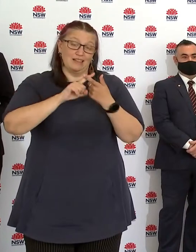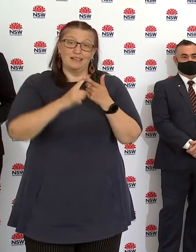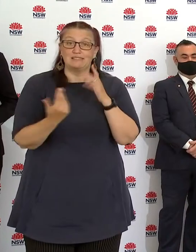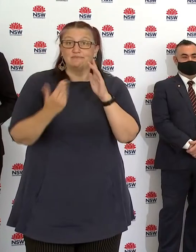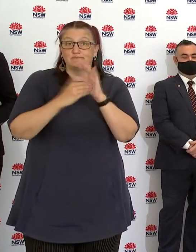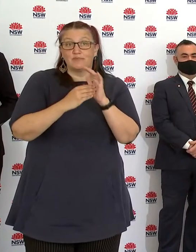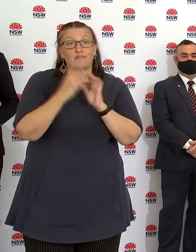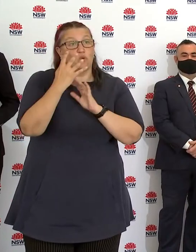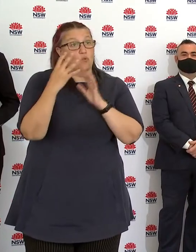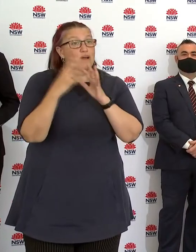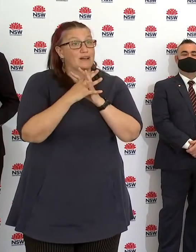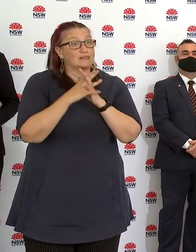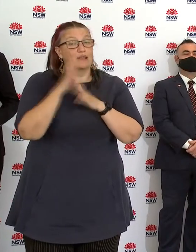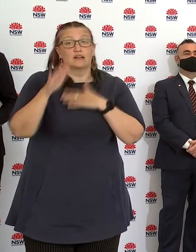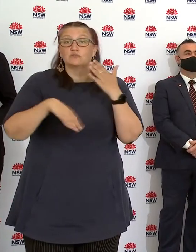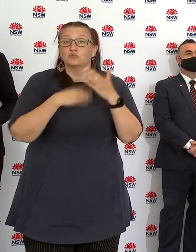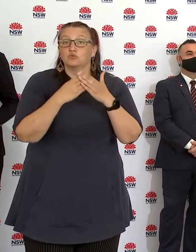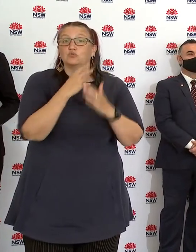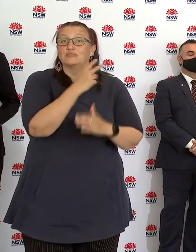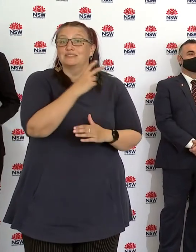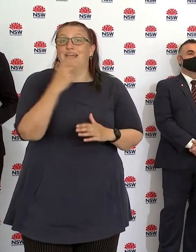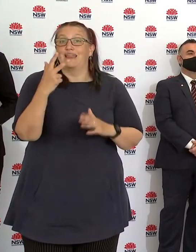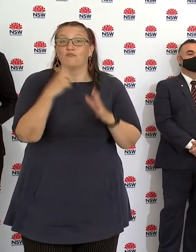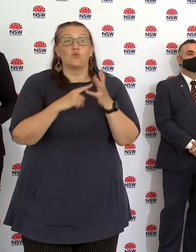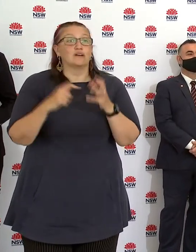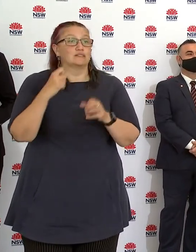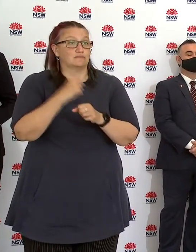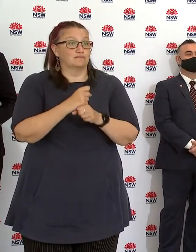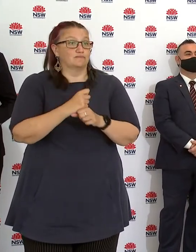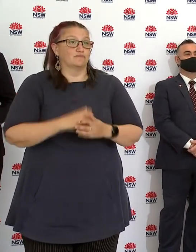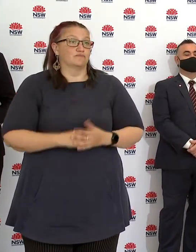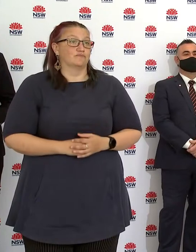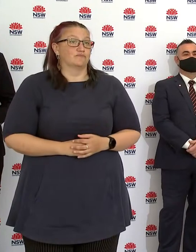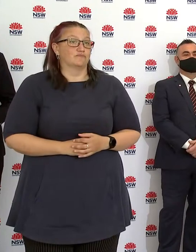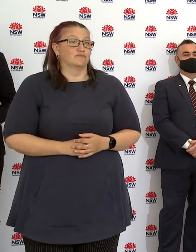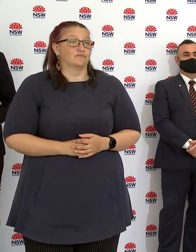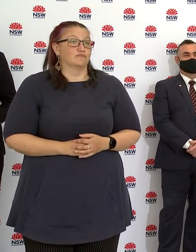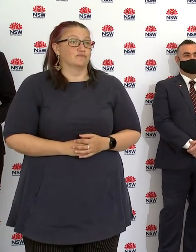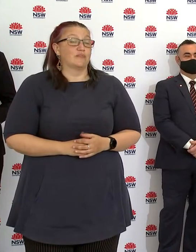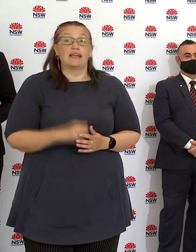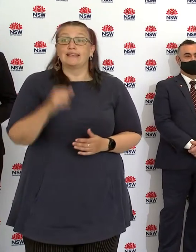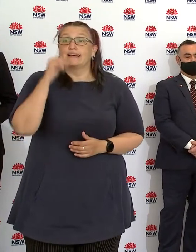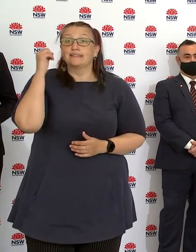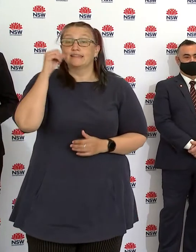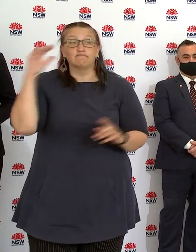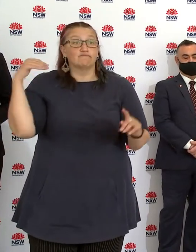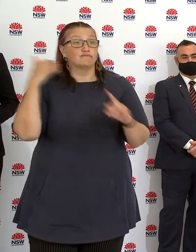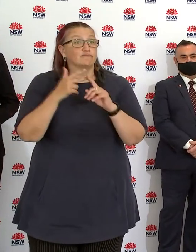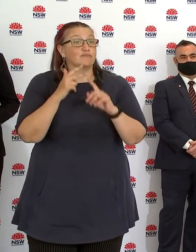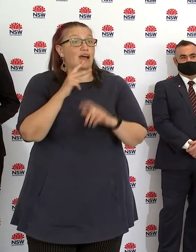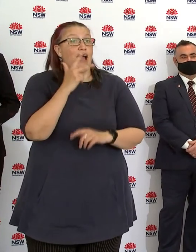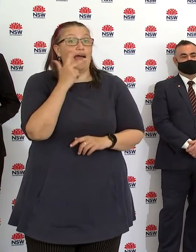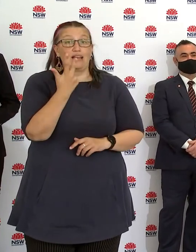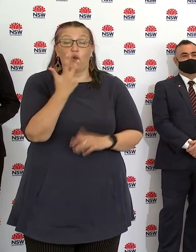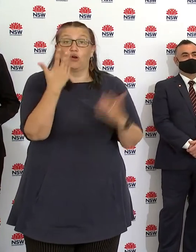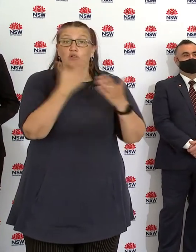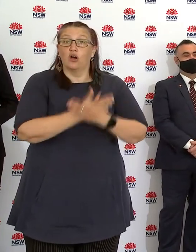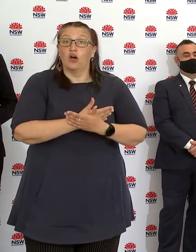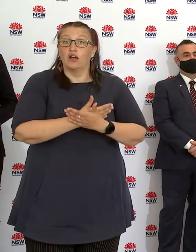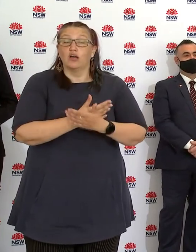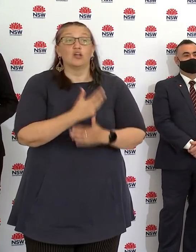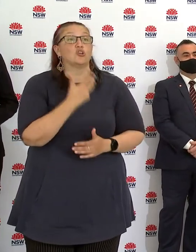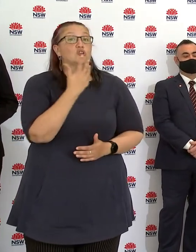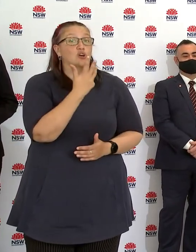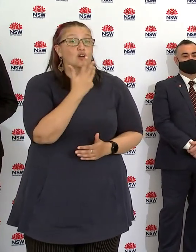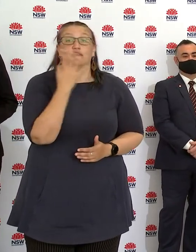28th of August. Last night till 8pm, we had 94,000 people come forward for testing, which remains consistently high